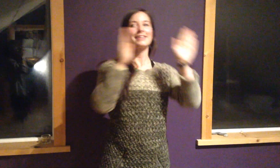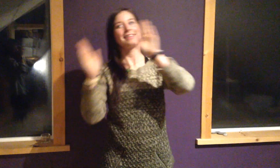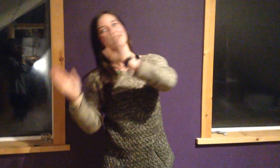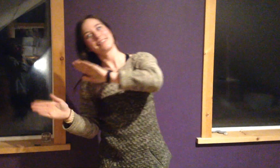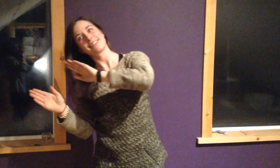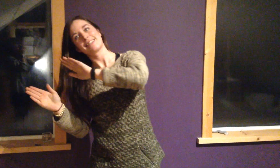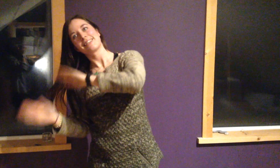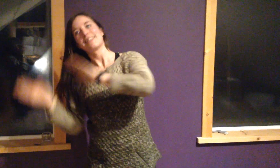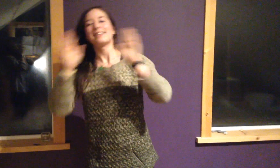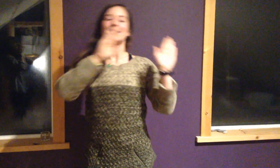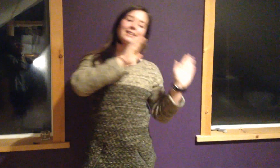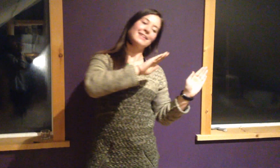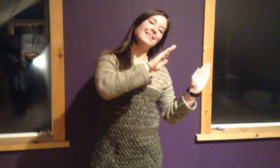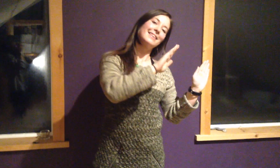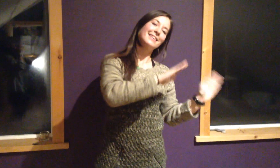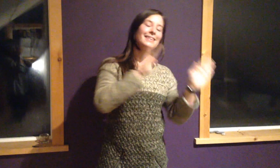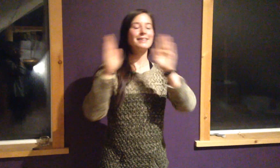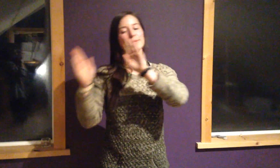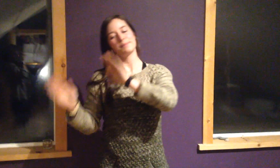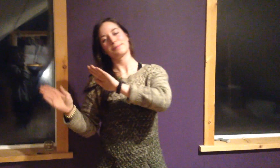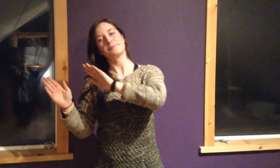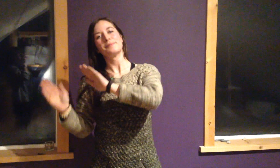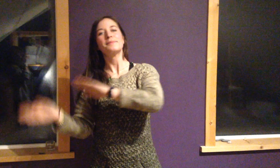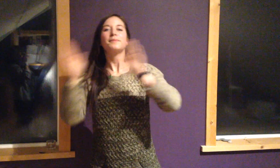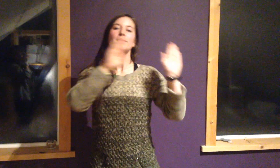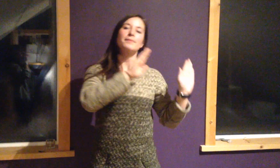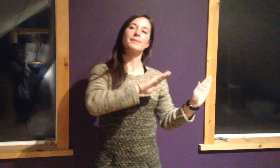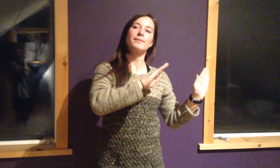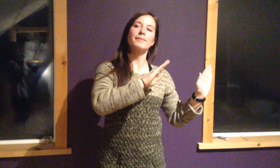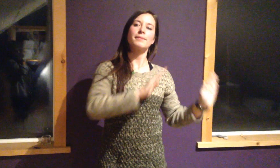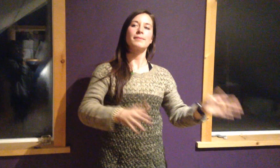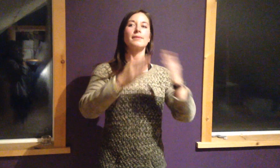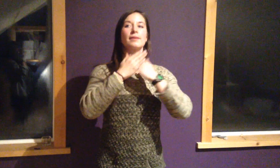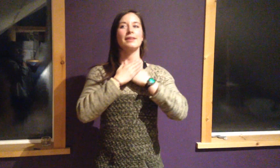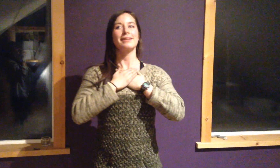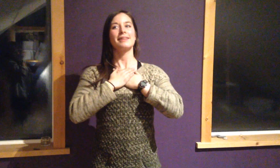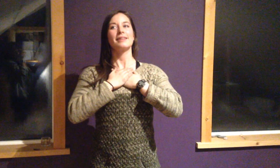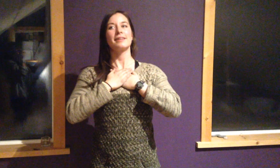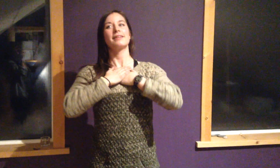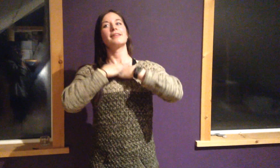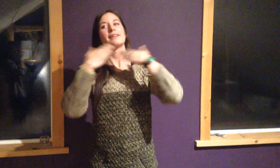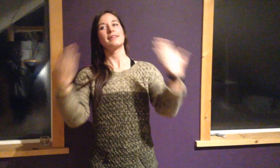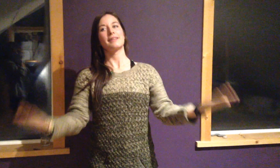I can uplift. I know I can honor and respect